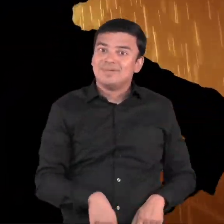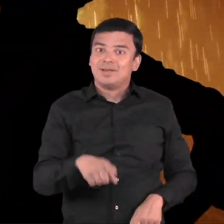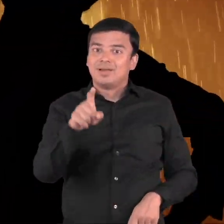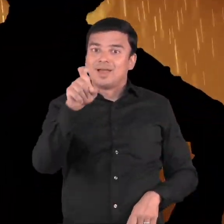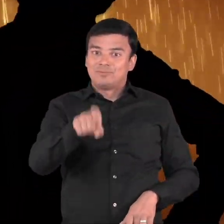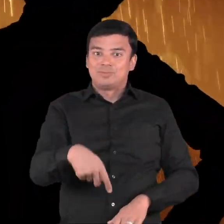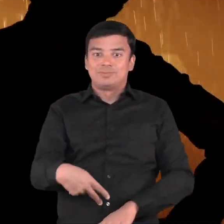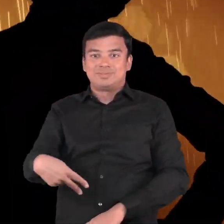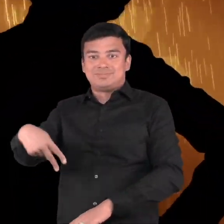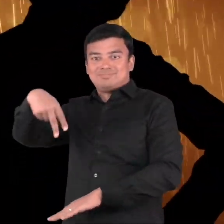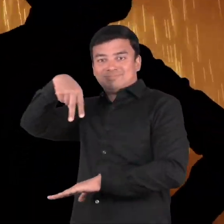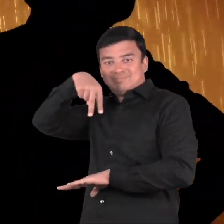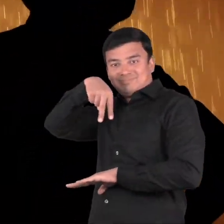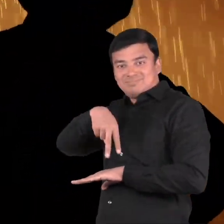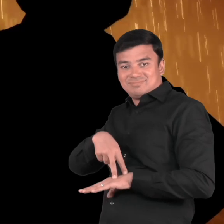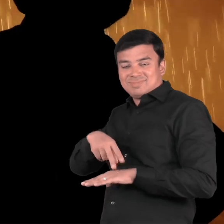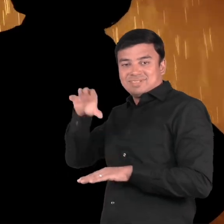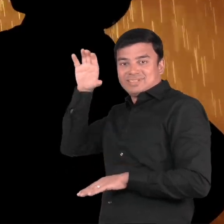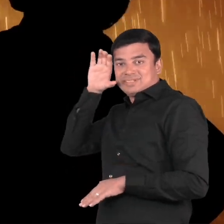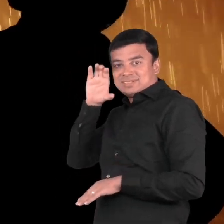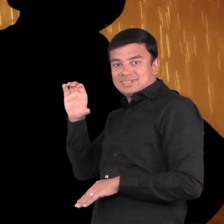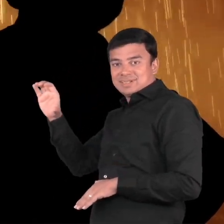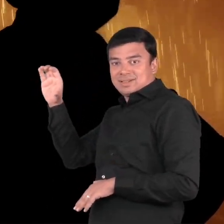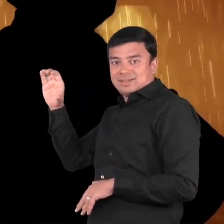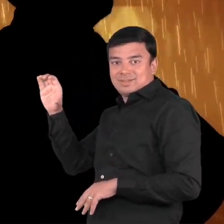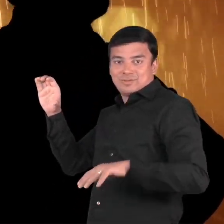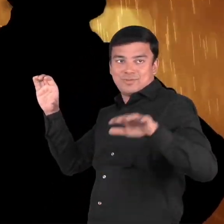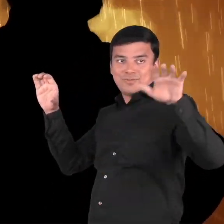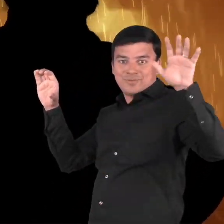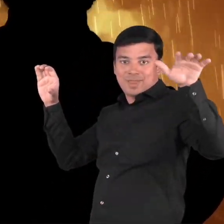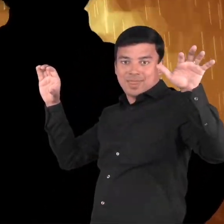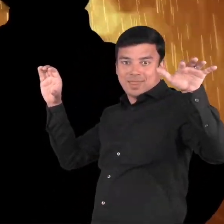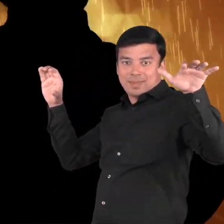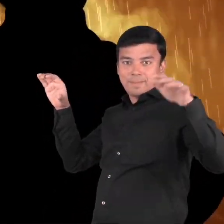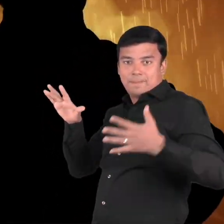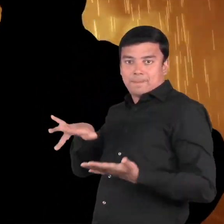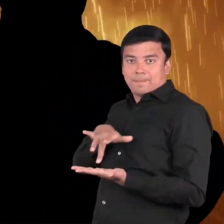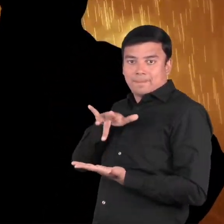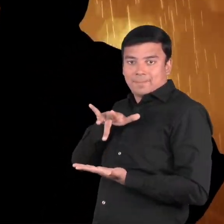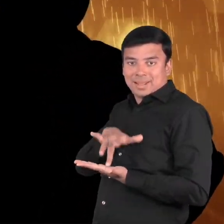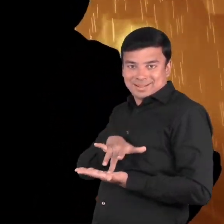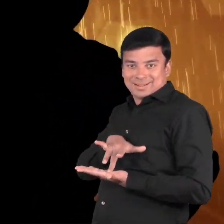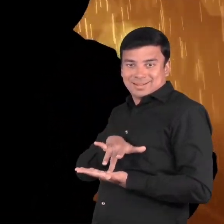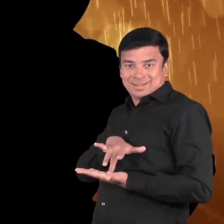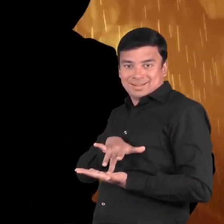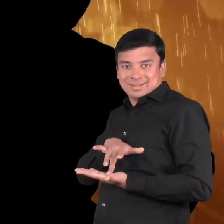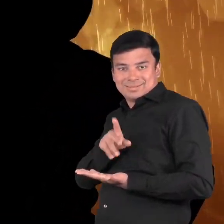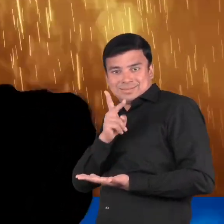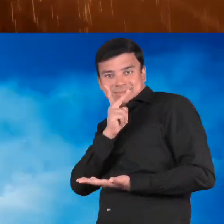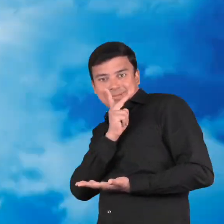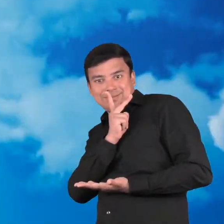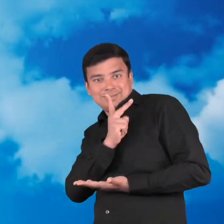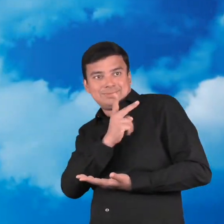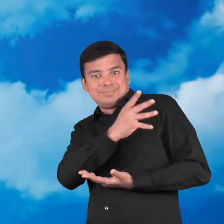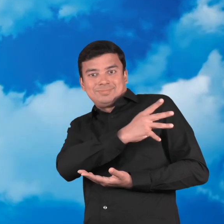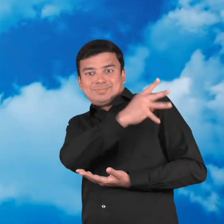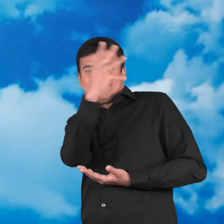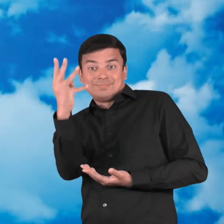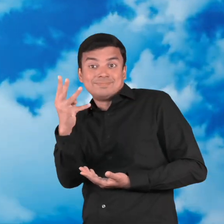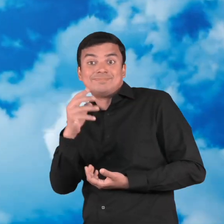between the sun and the rain in order to see the brilliant colors of a rainbow. Here is an interesting